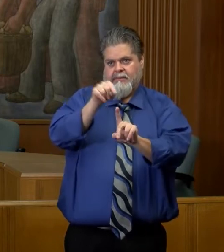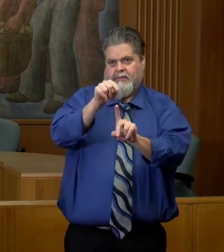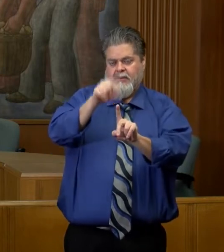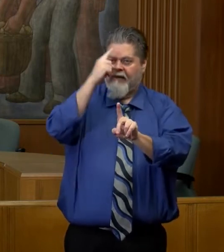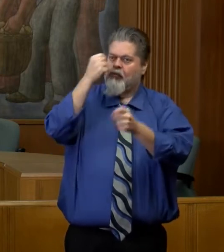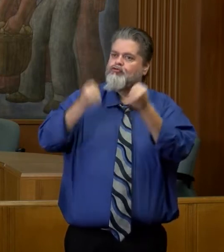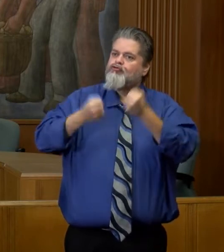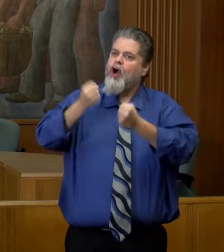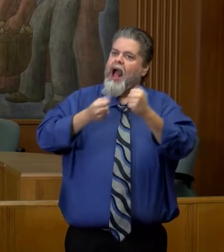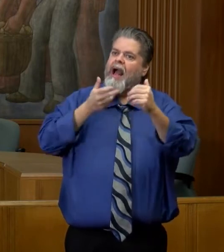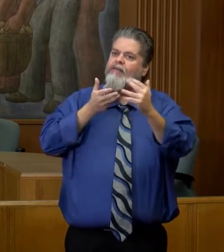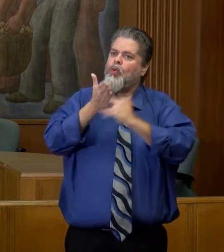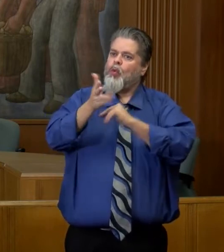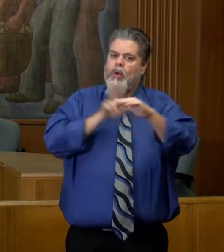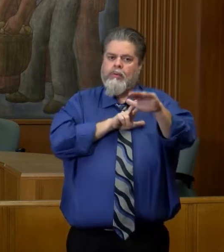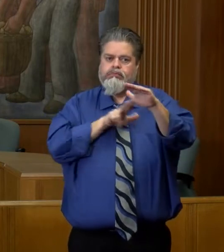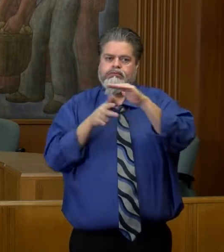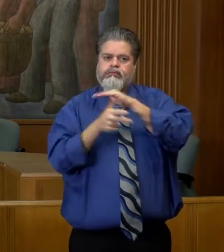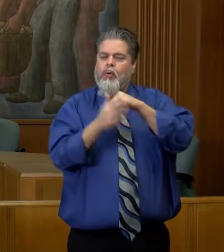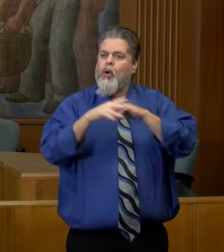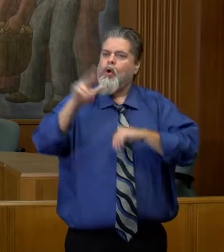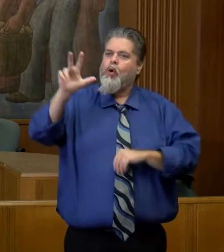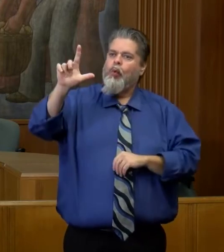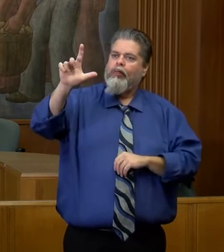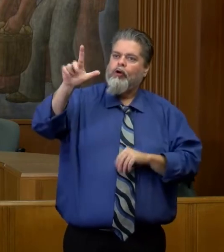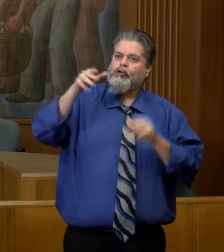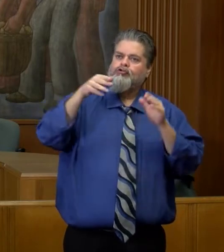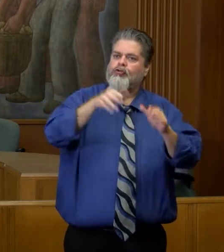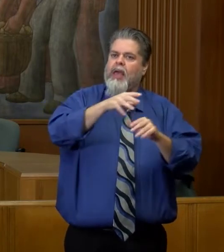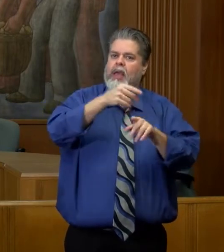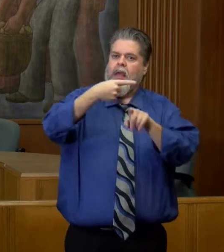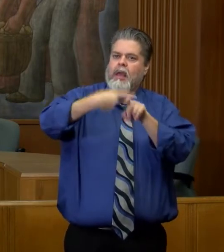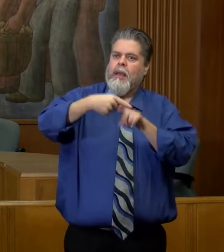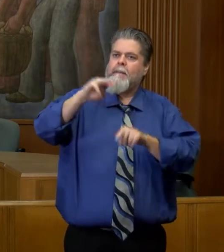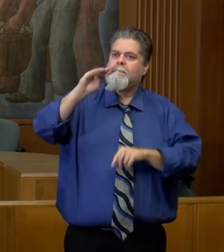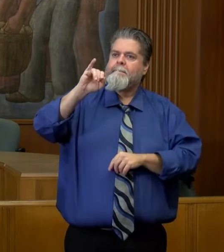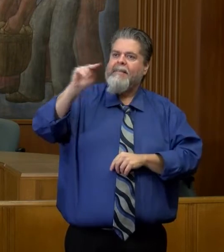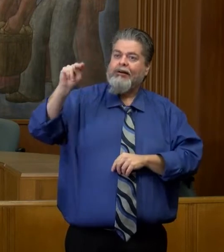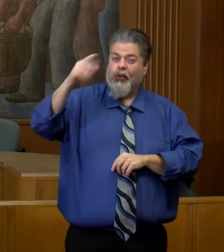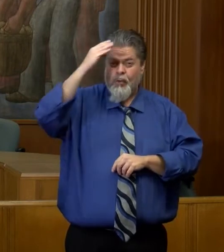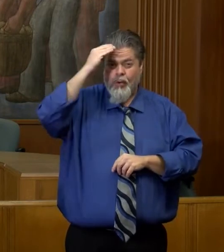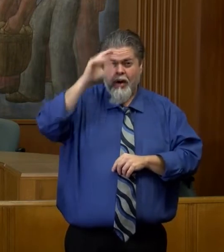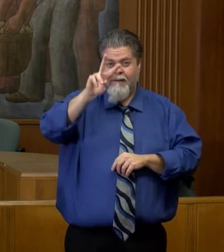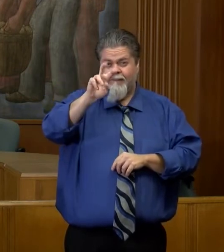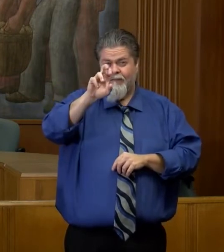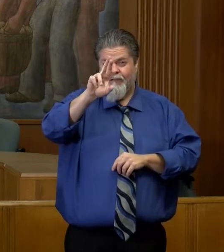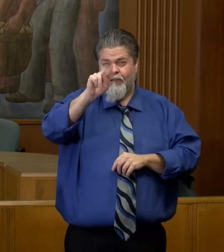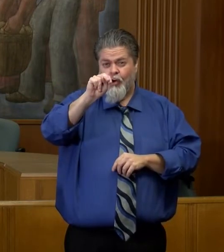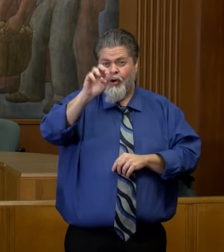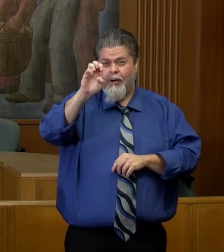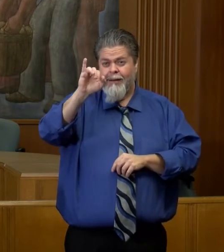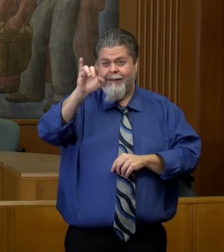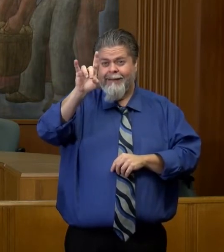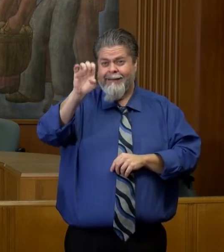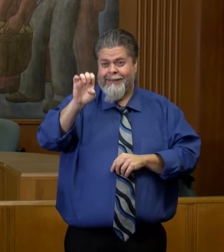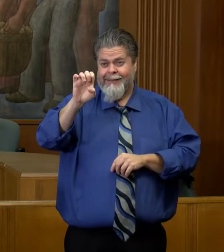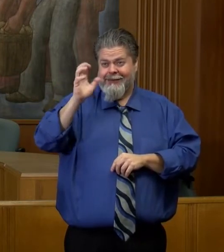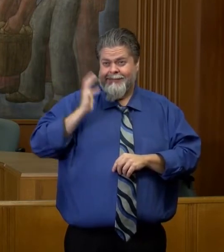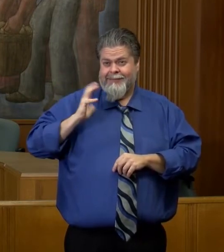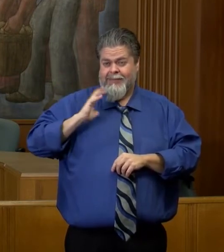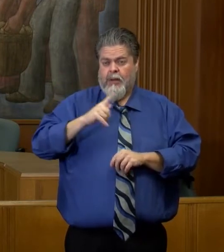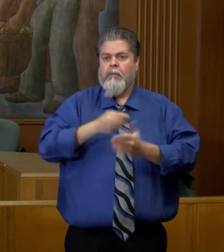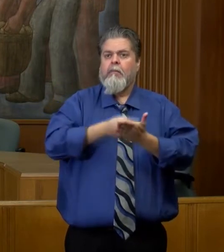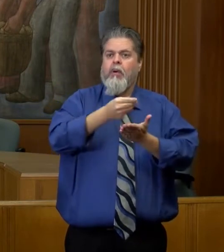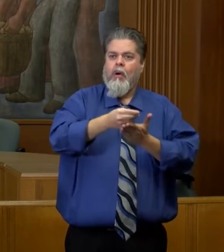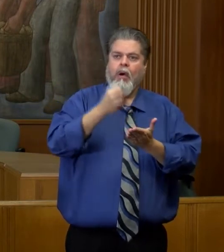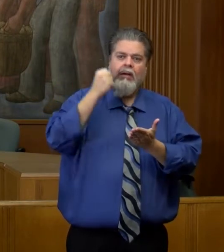drive-thrus at 23rd and Minnesota. So that's an old Vern ID location that was bought by Silver